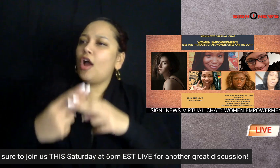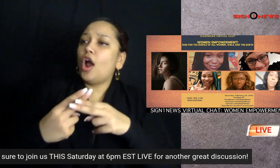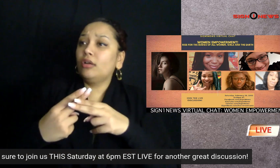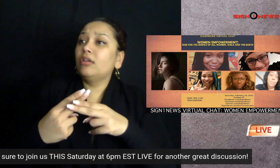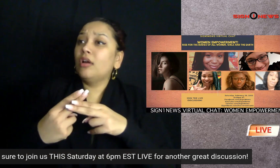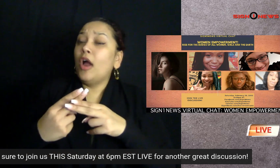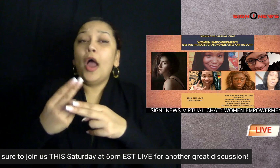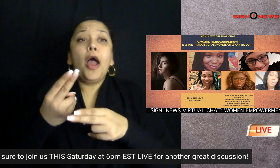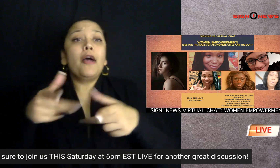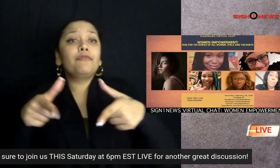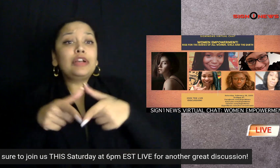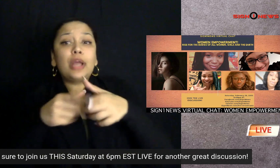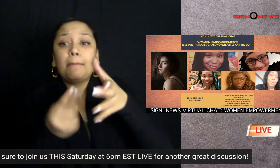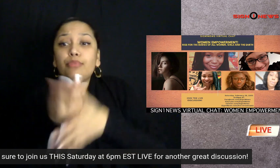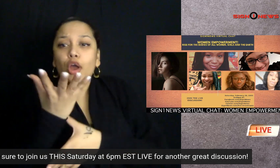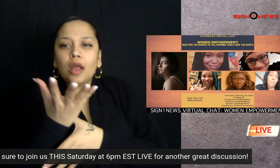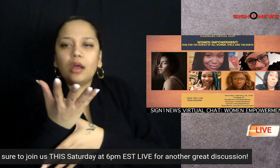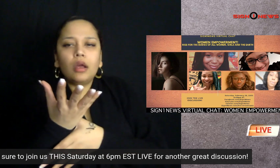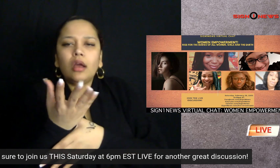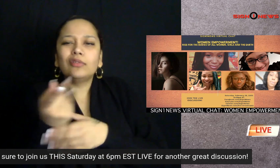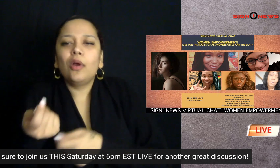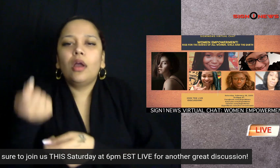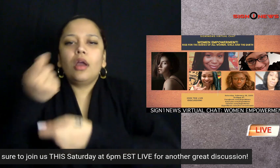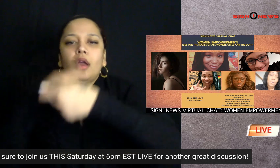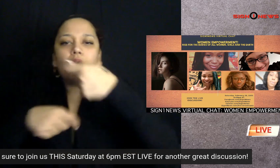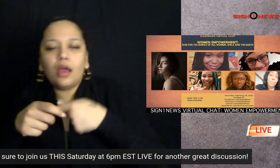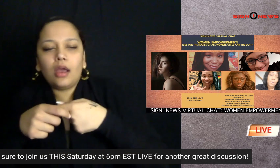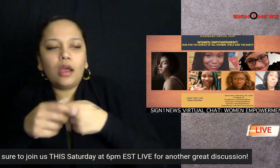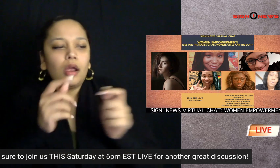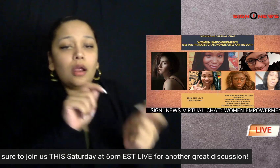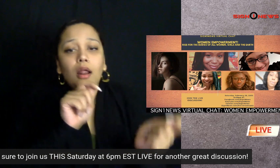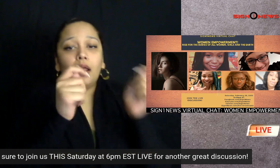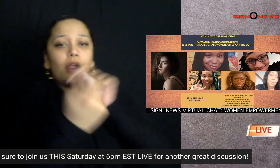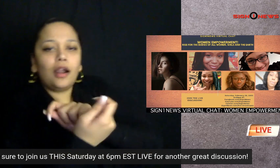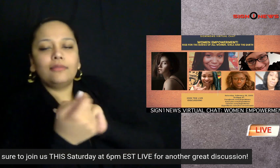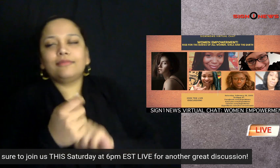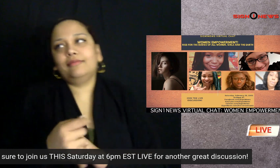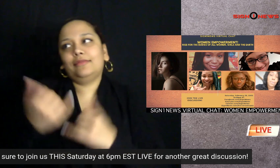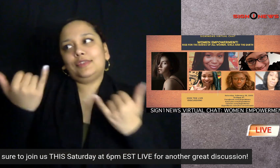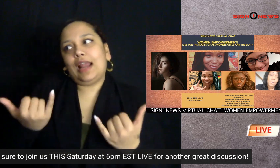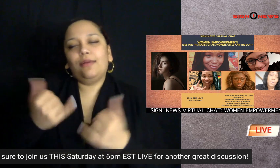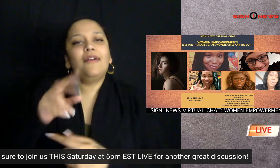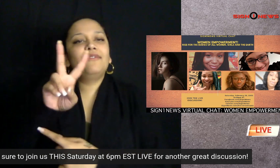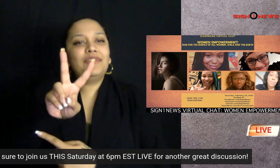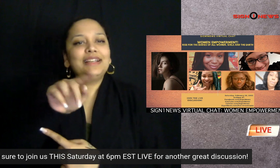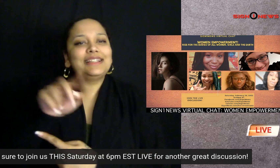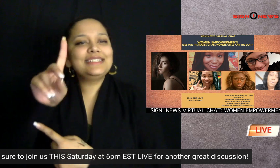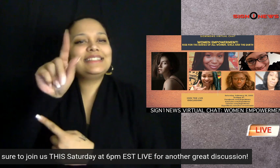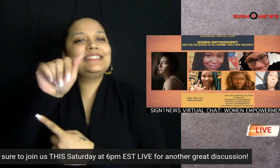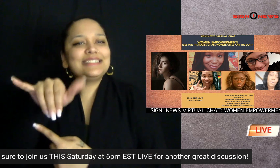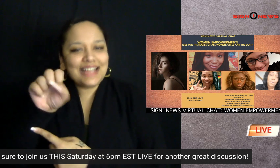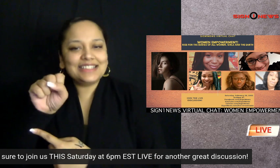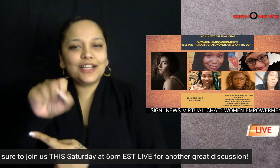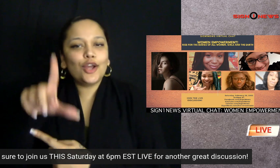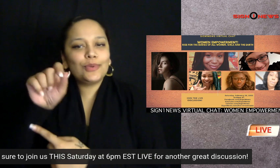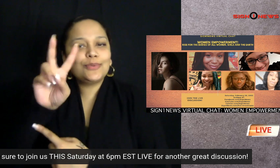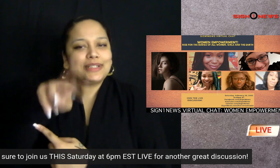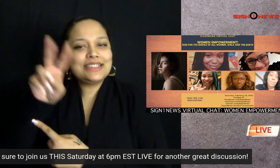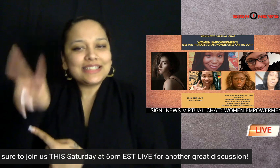using experts excerpts from the world famous stage play the vagina monologues to commemorate